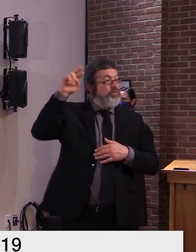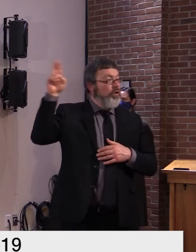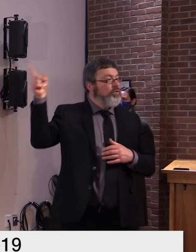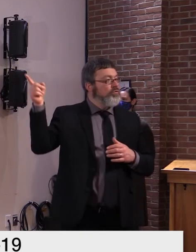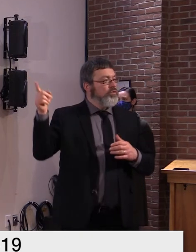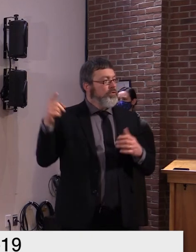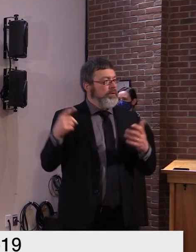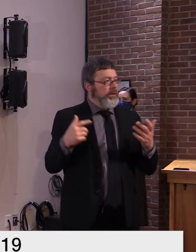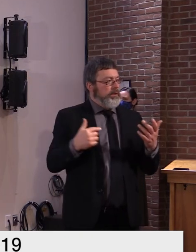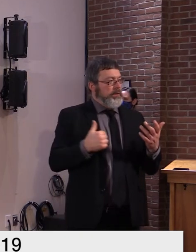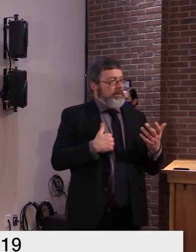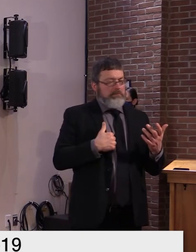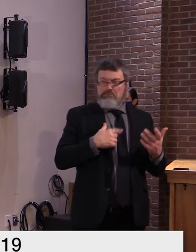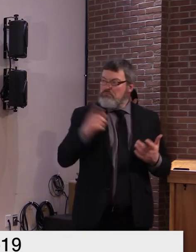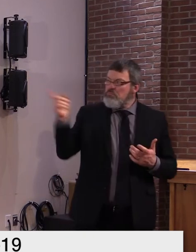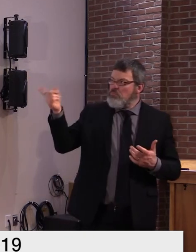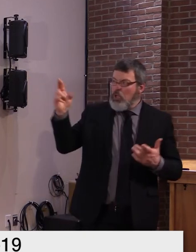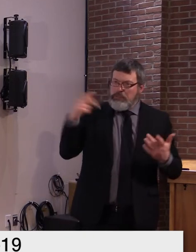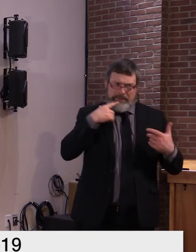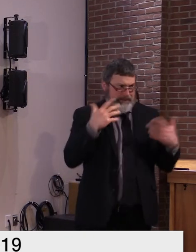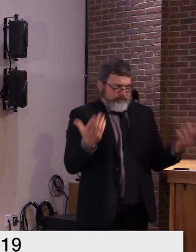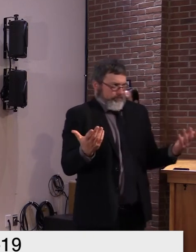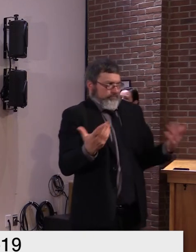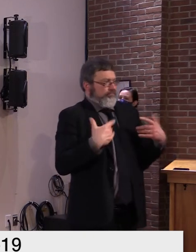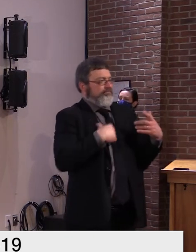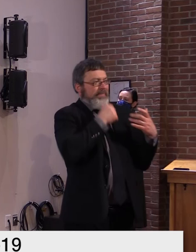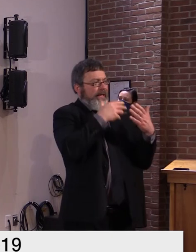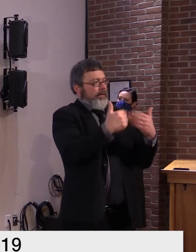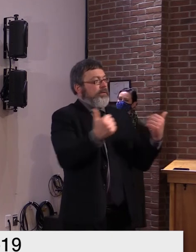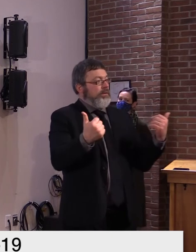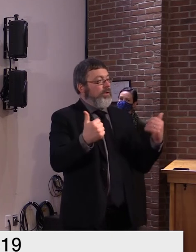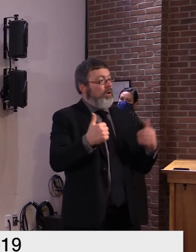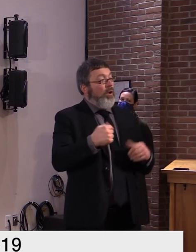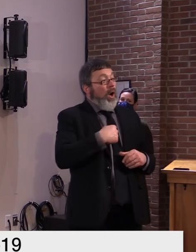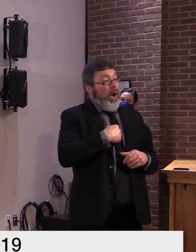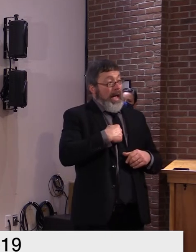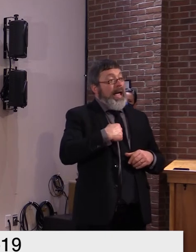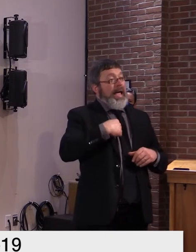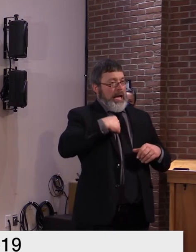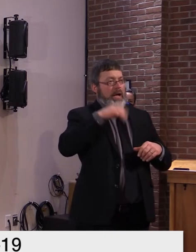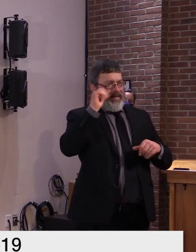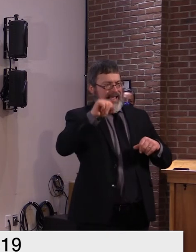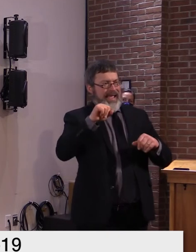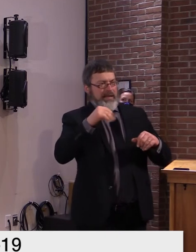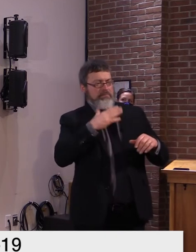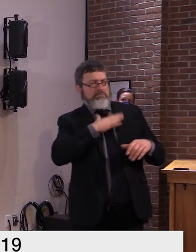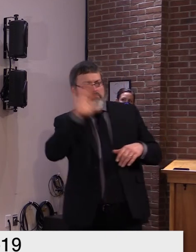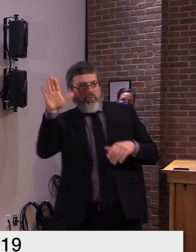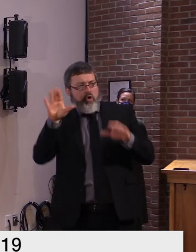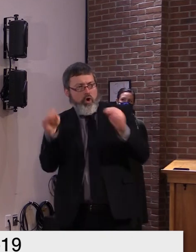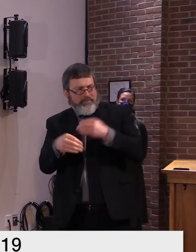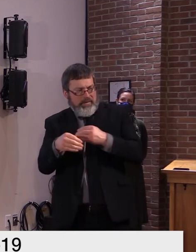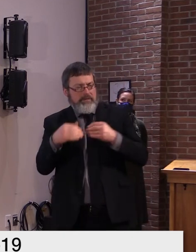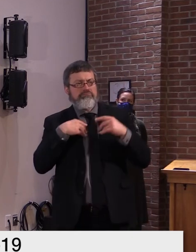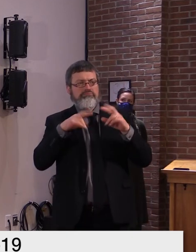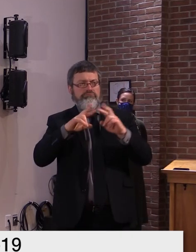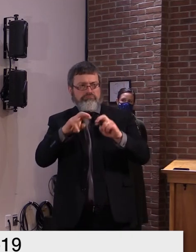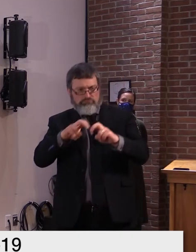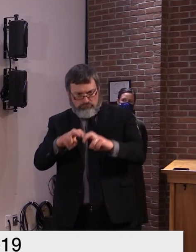We can we can provide that to you, though. We'll go back through it. If you for the future, if you have any of those specific